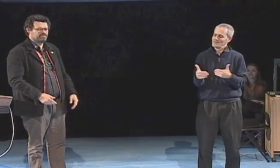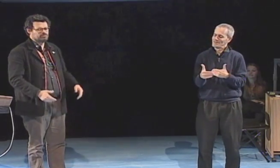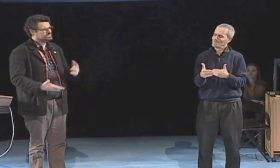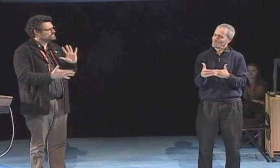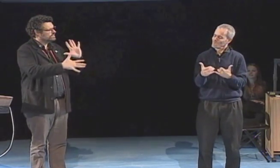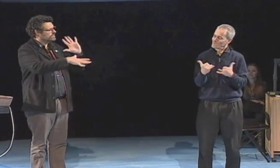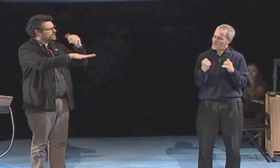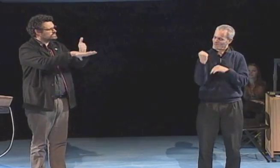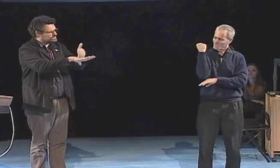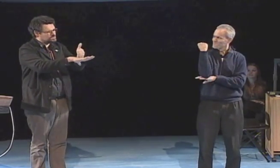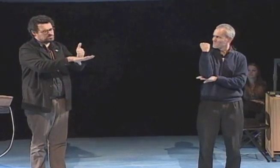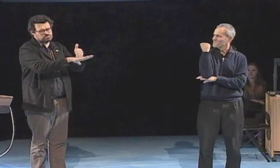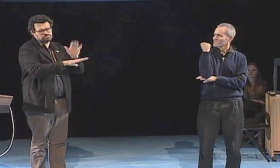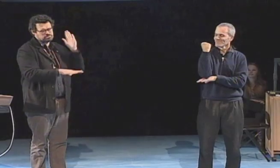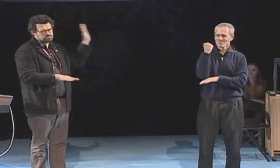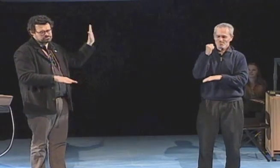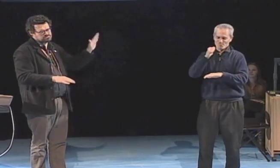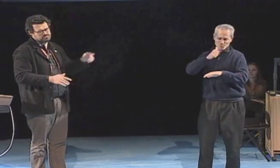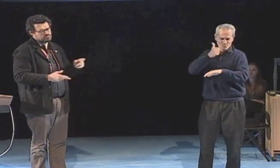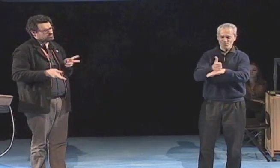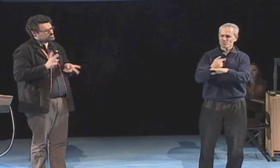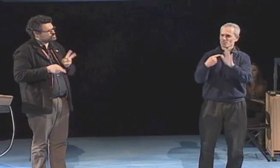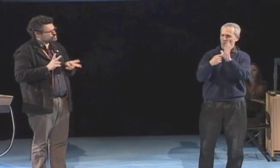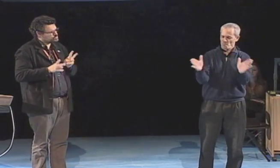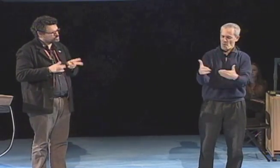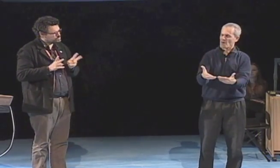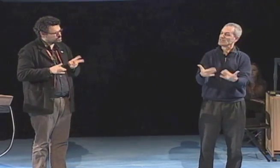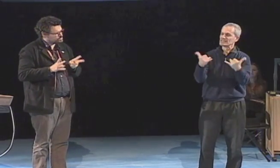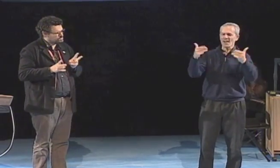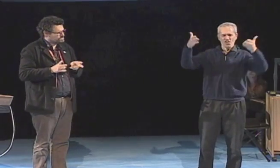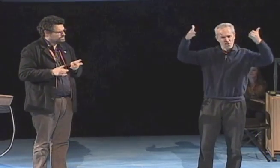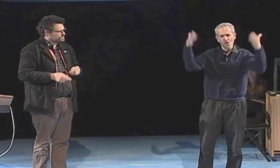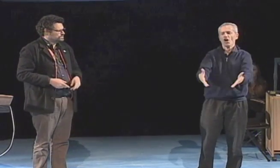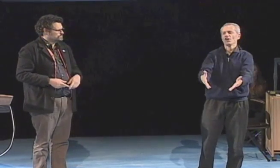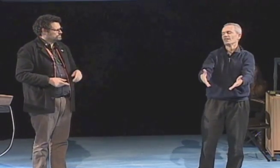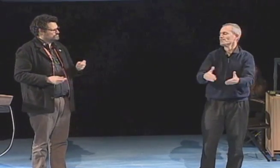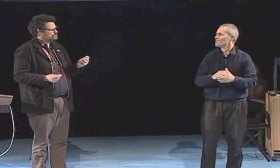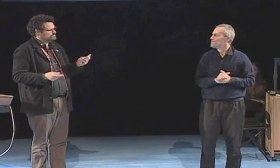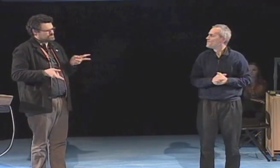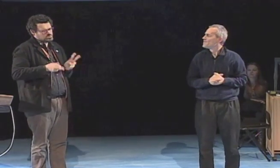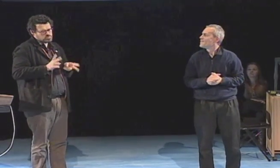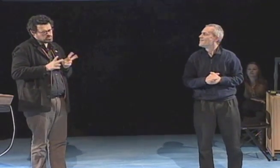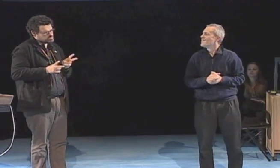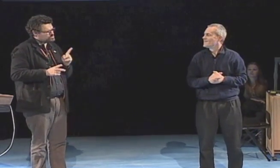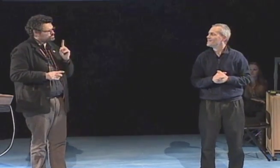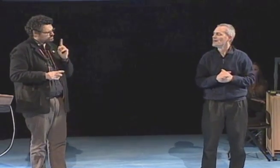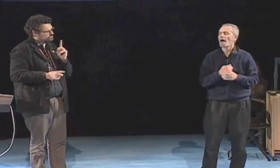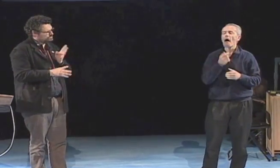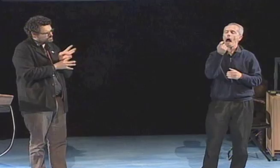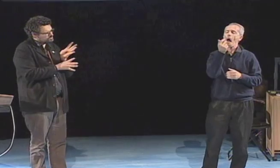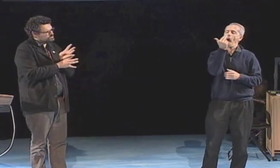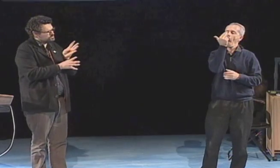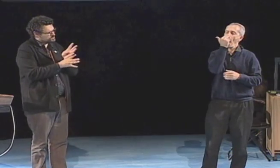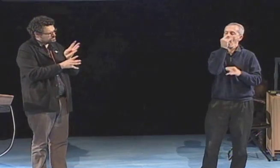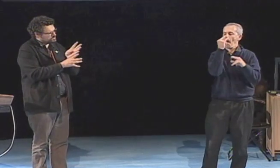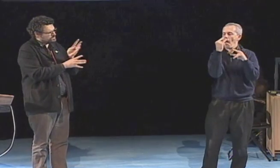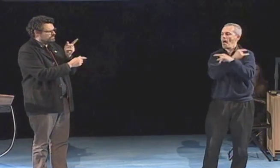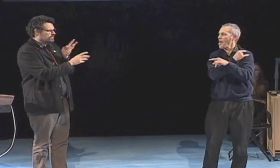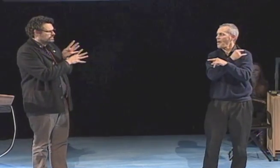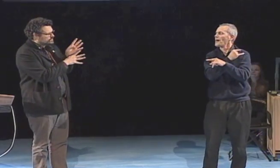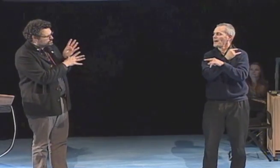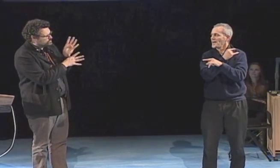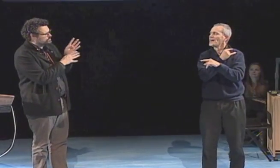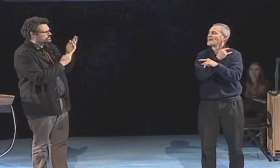But within this deathly, stark space I wanted to show life.